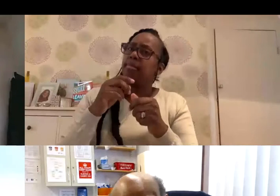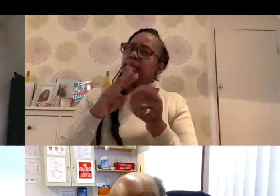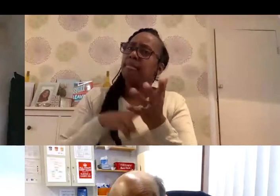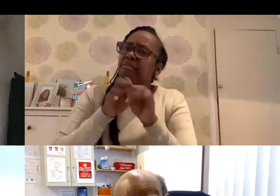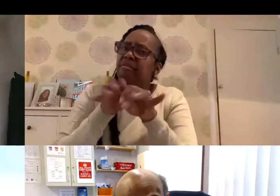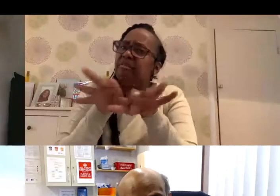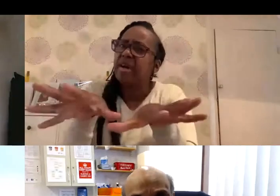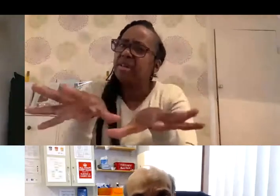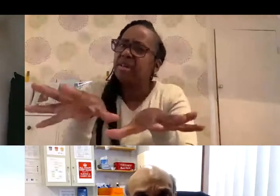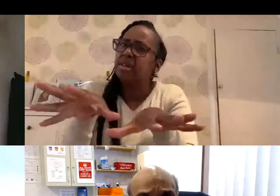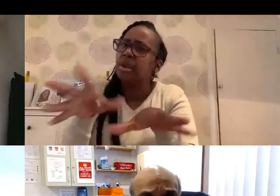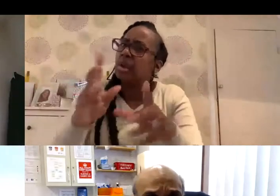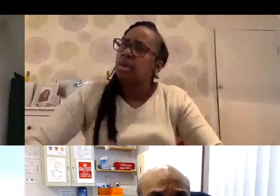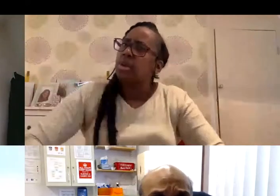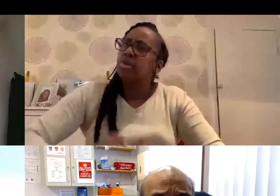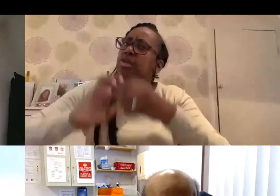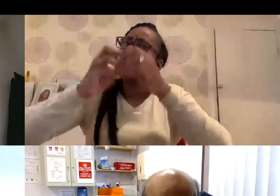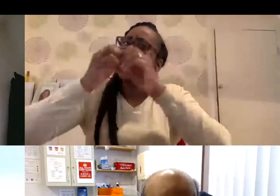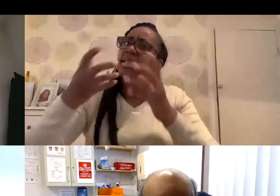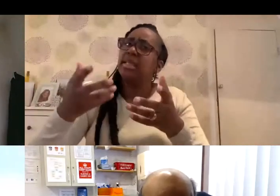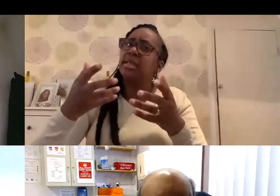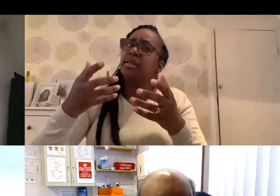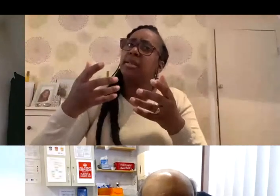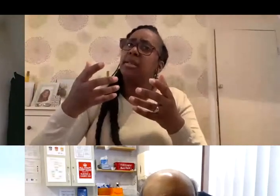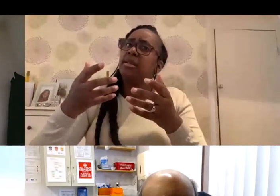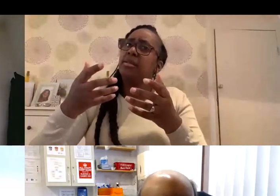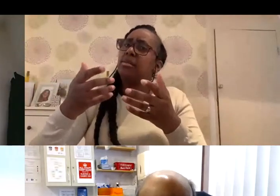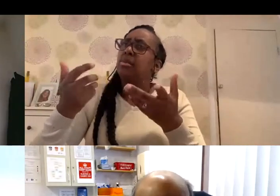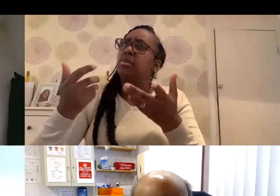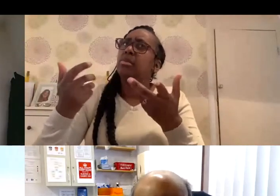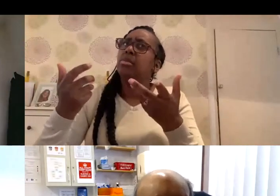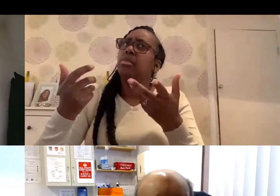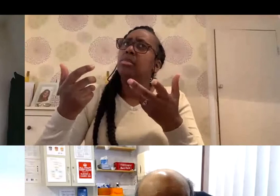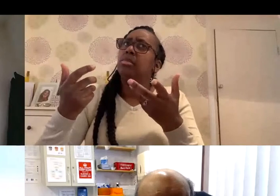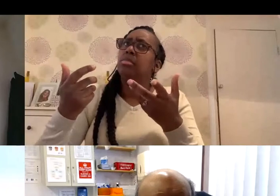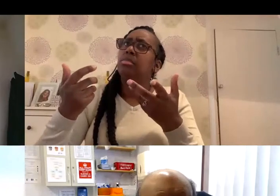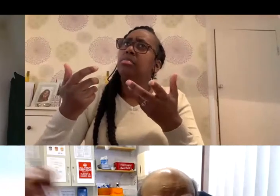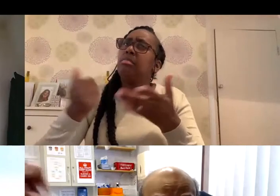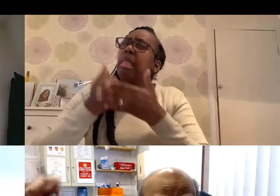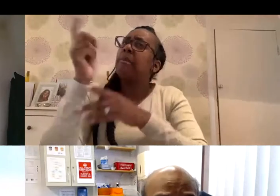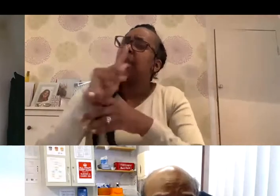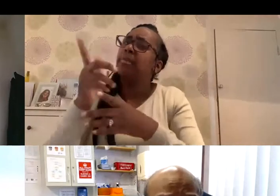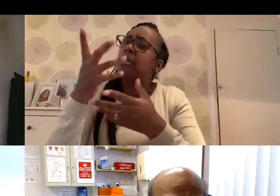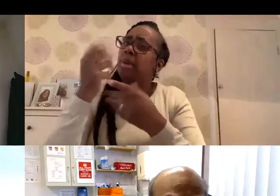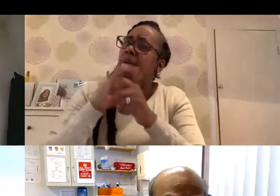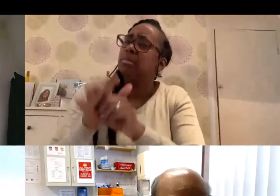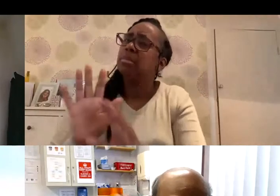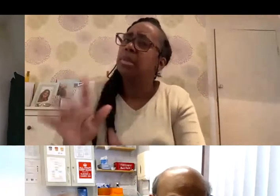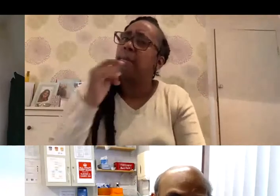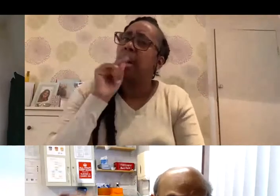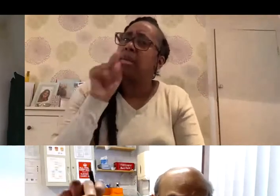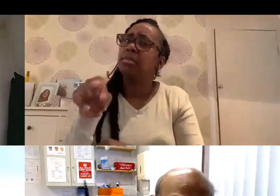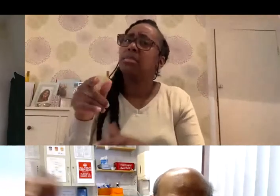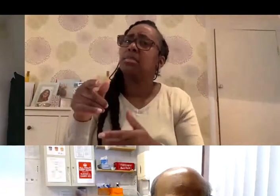that it is not designed to prevent transmission in people who get mild disease or more. But the issue here is that we didn't set a vow to reduce transmission.